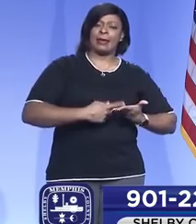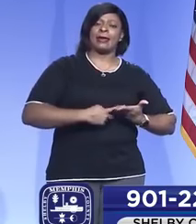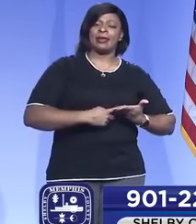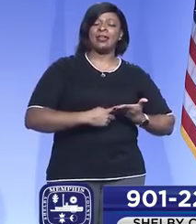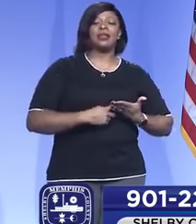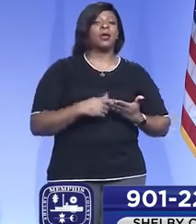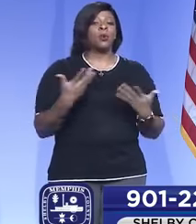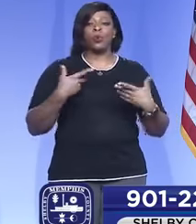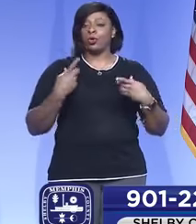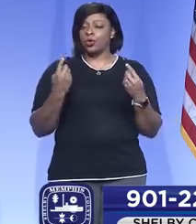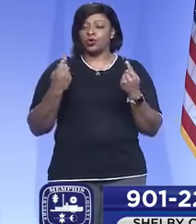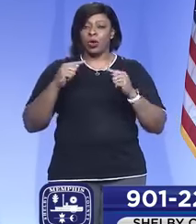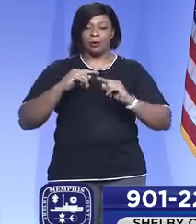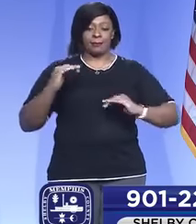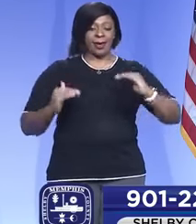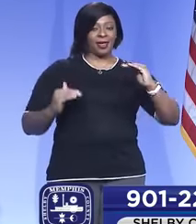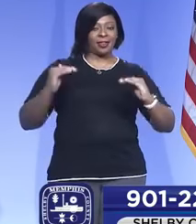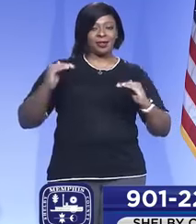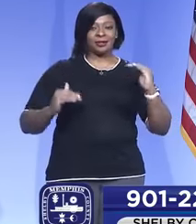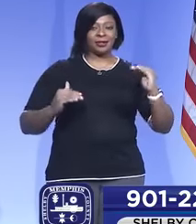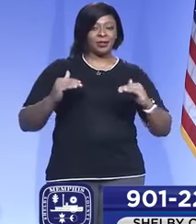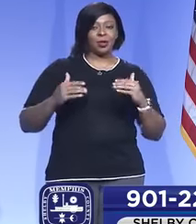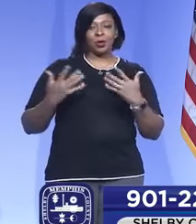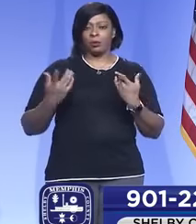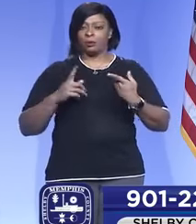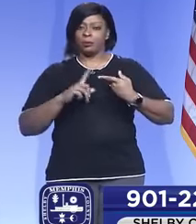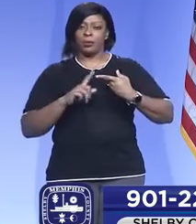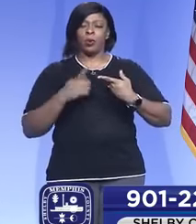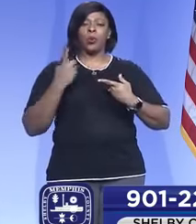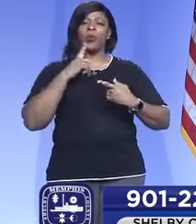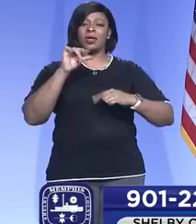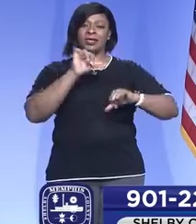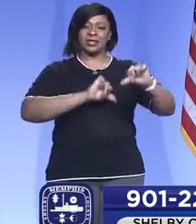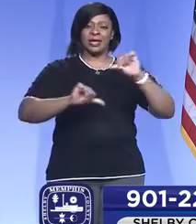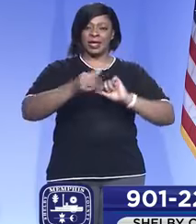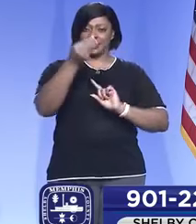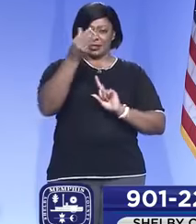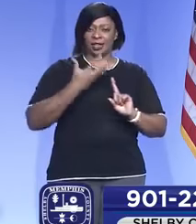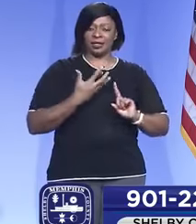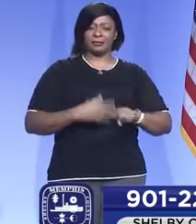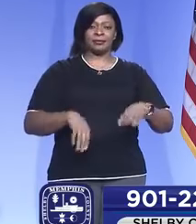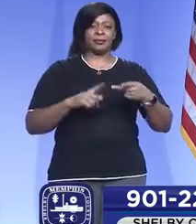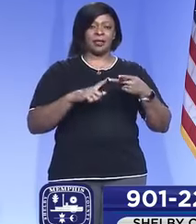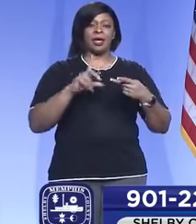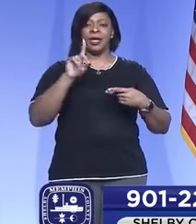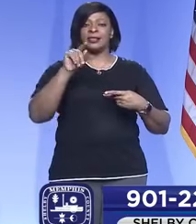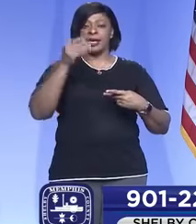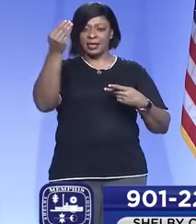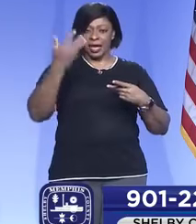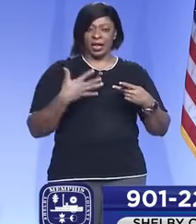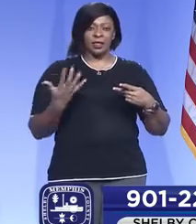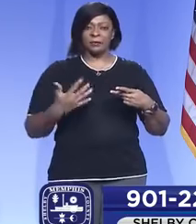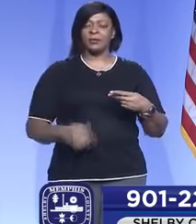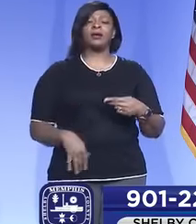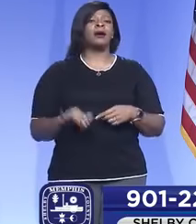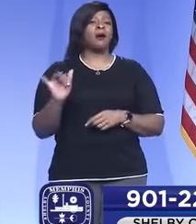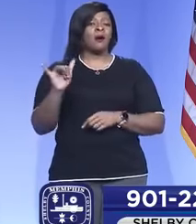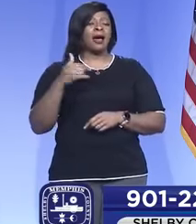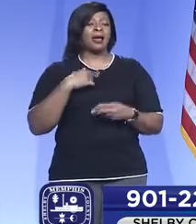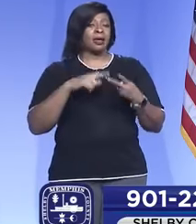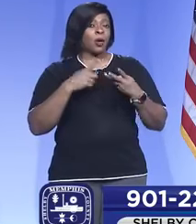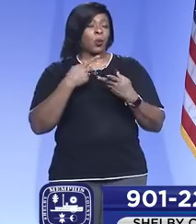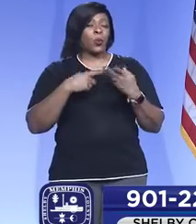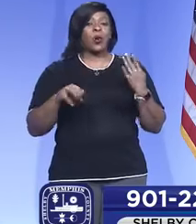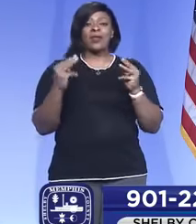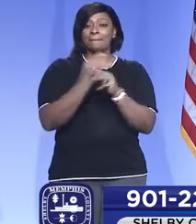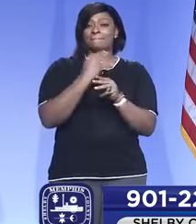what we do is try to balance, one, what does the science tell us, what does the data tell us, I also say what does the